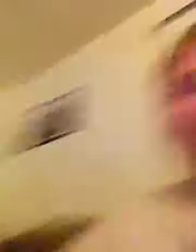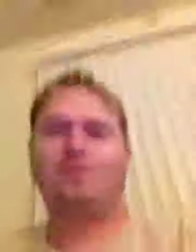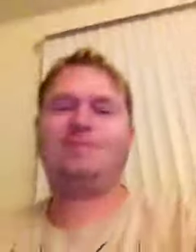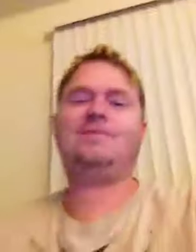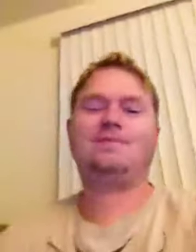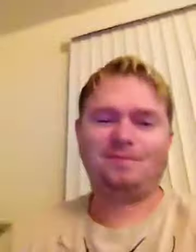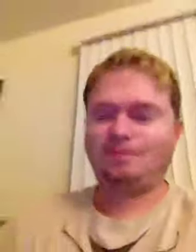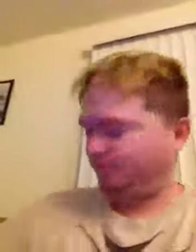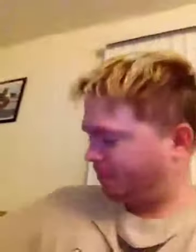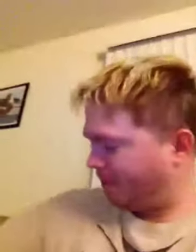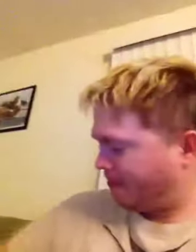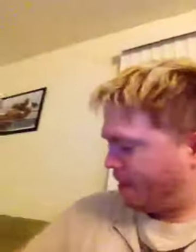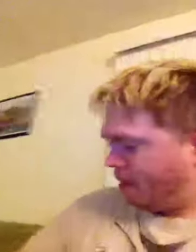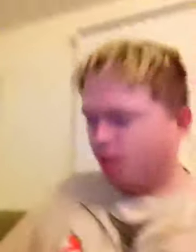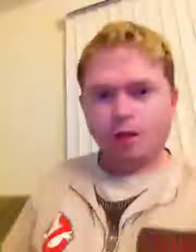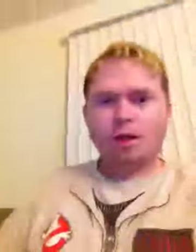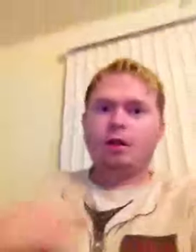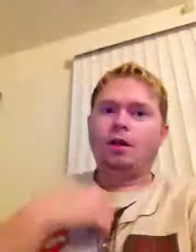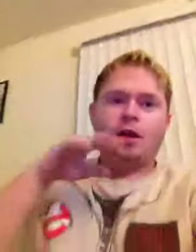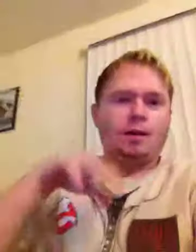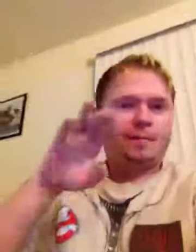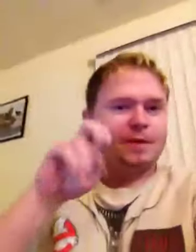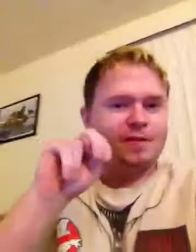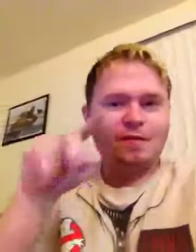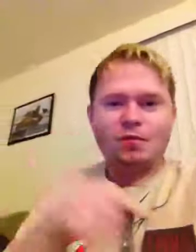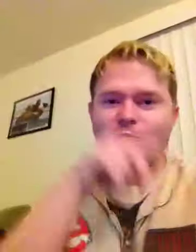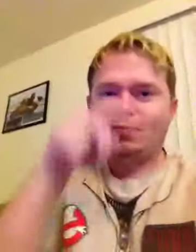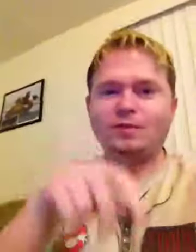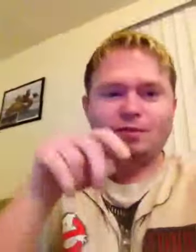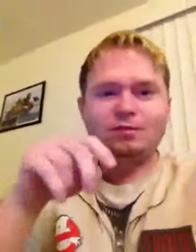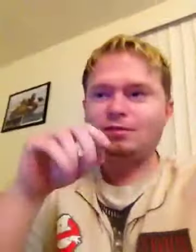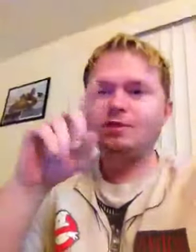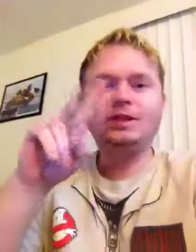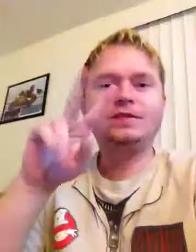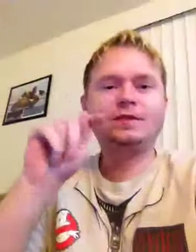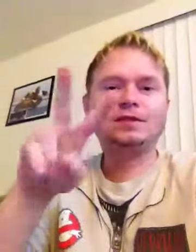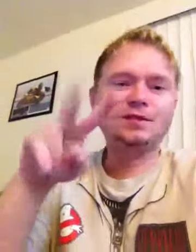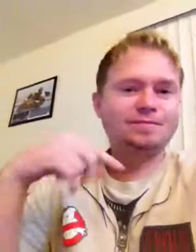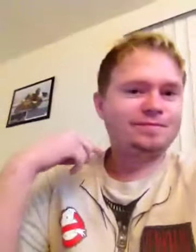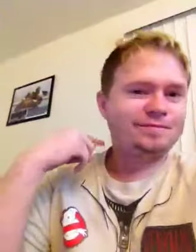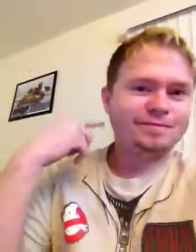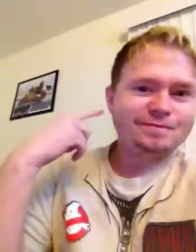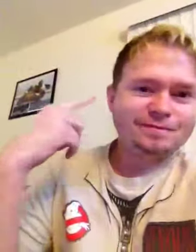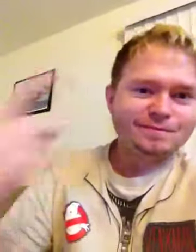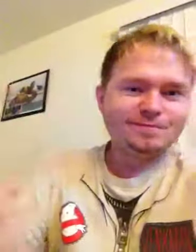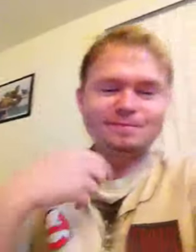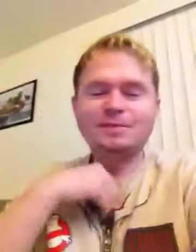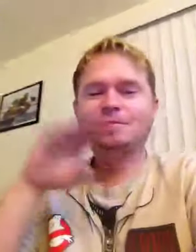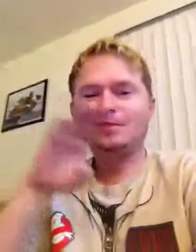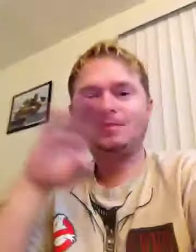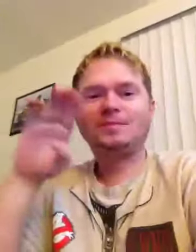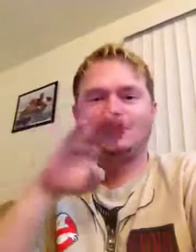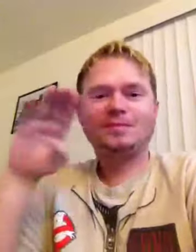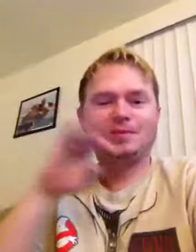If you are still struggling with depression, talk to your doctor to see if the option of Abilify is right for you. And be sure to ask about the free trial offer.